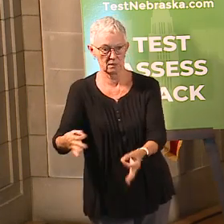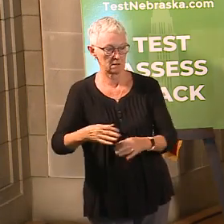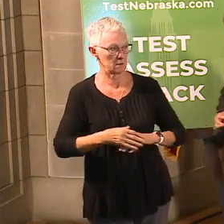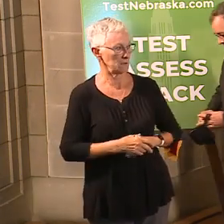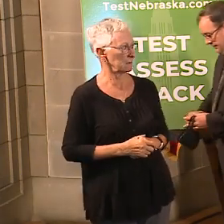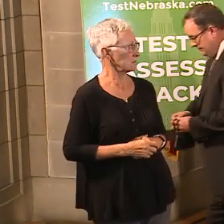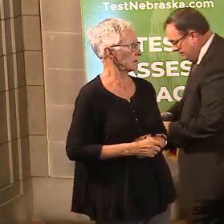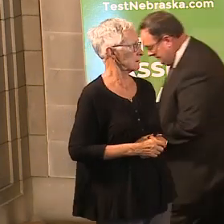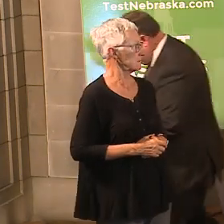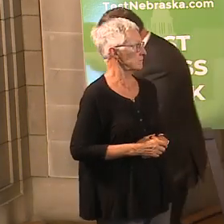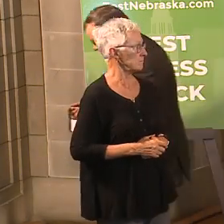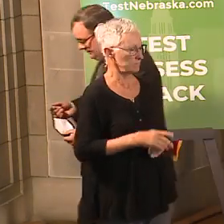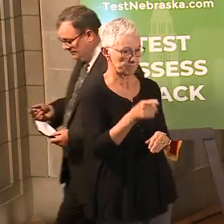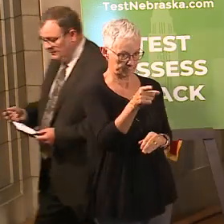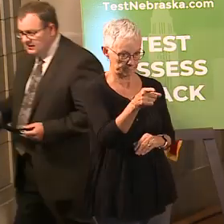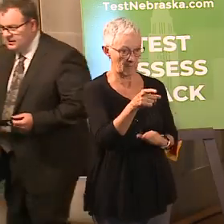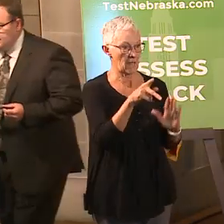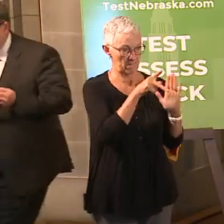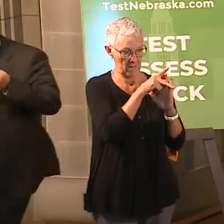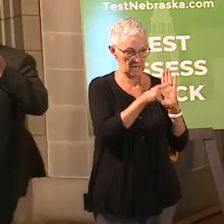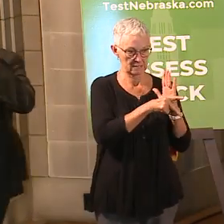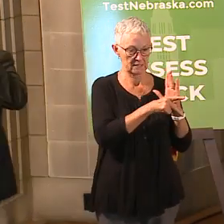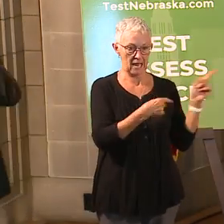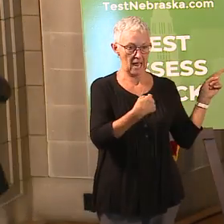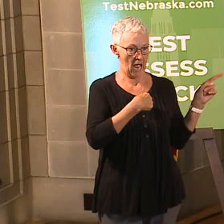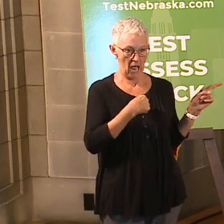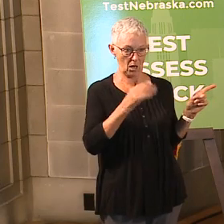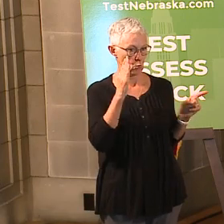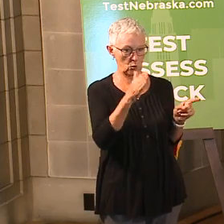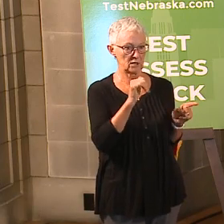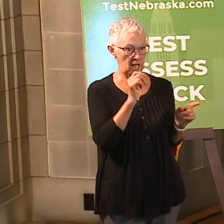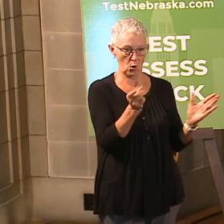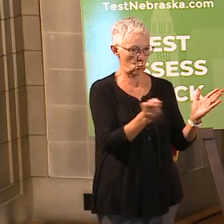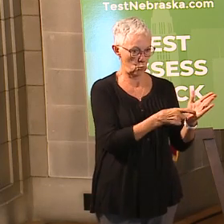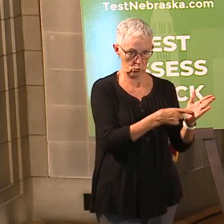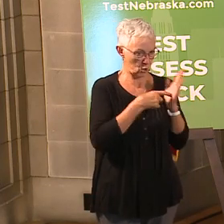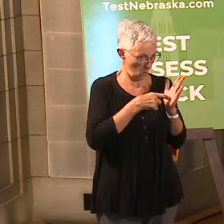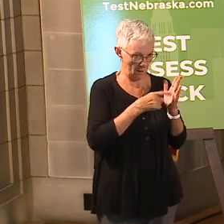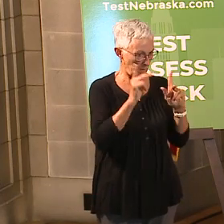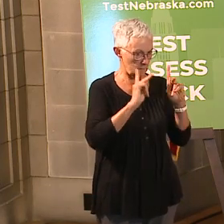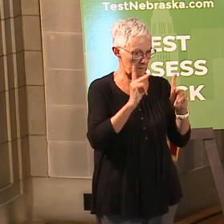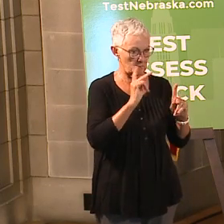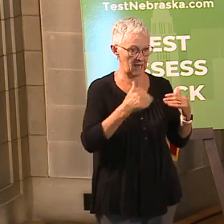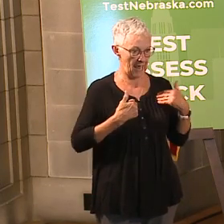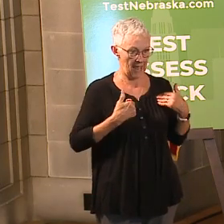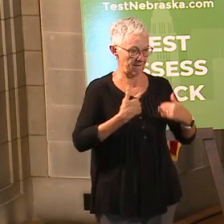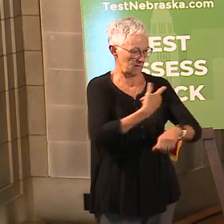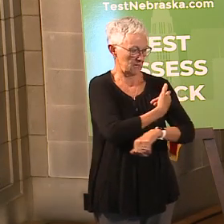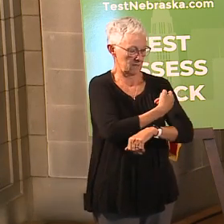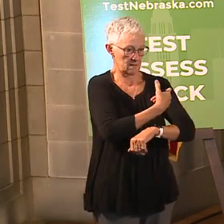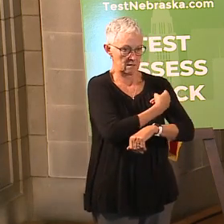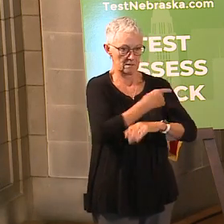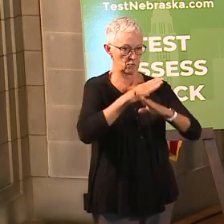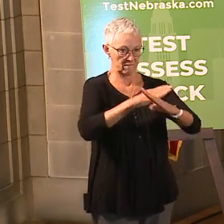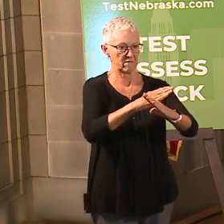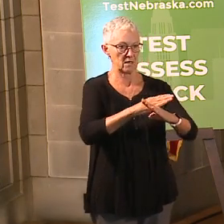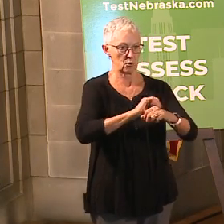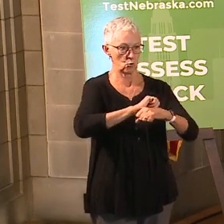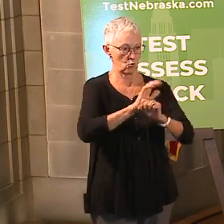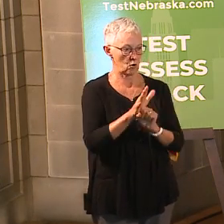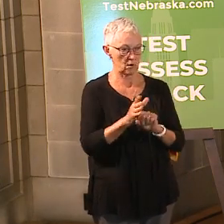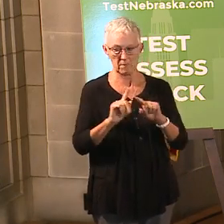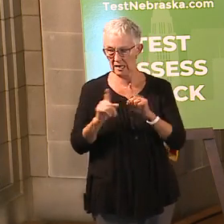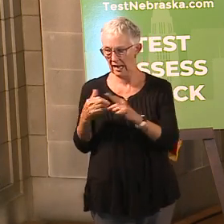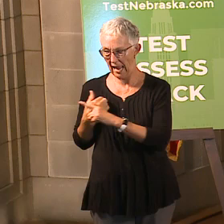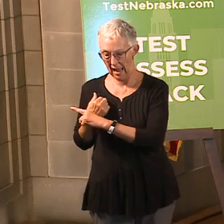So to answer your question, though, as a matter of policy, I am not going to mandate it. But as you can see, we have statutes that require